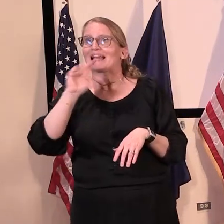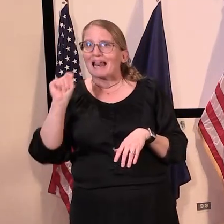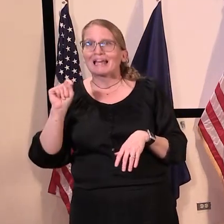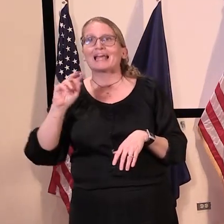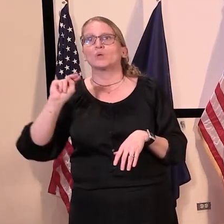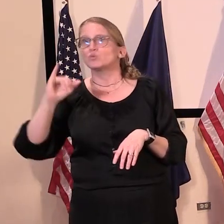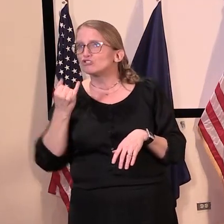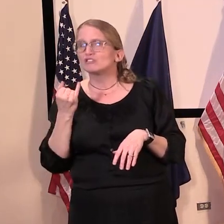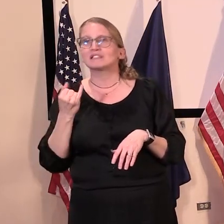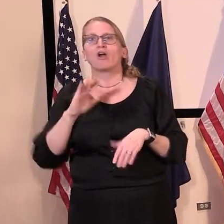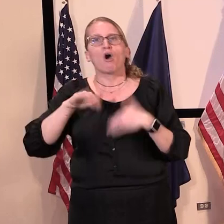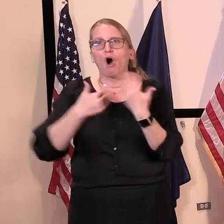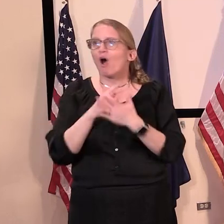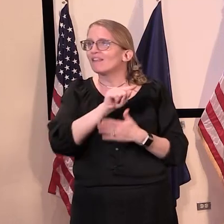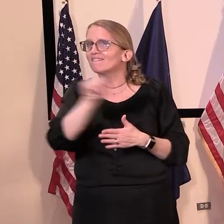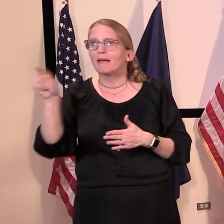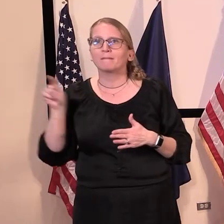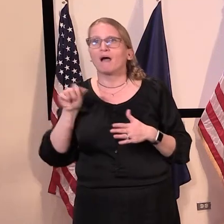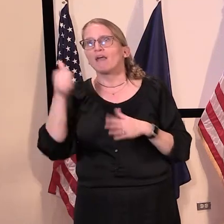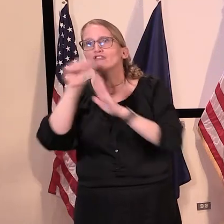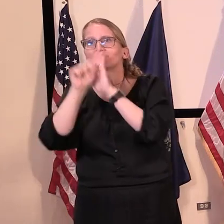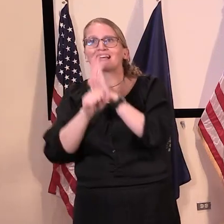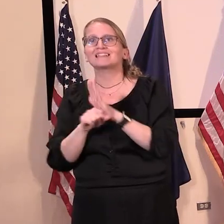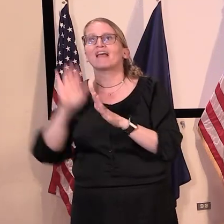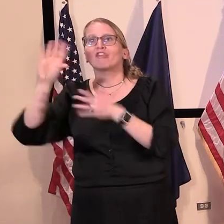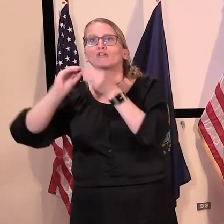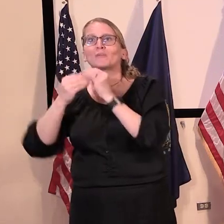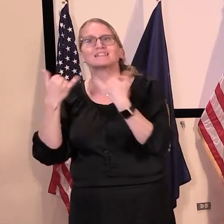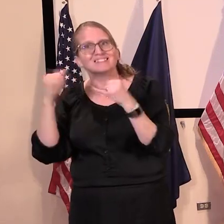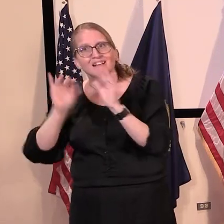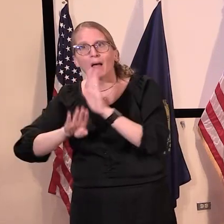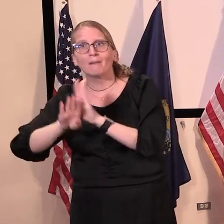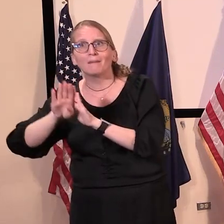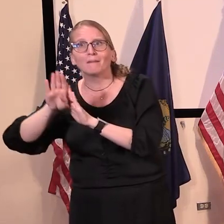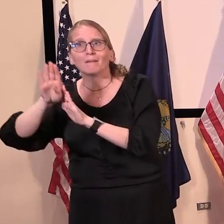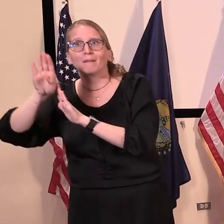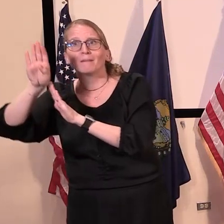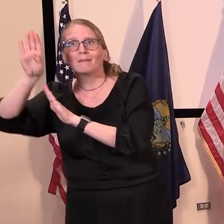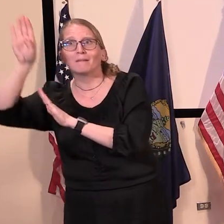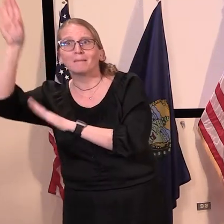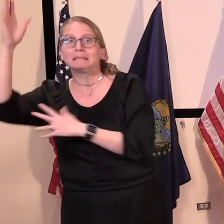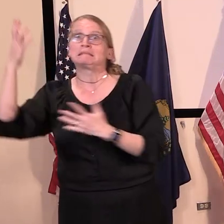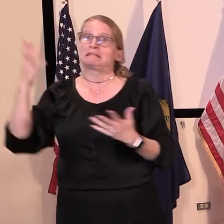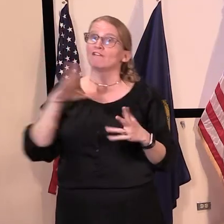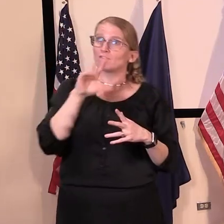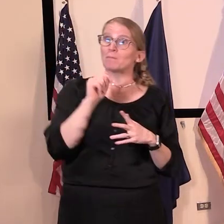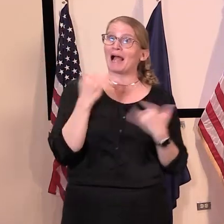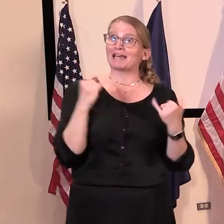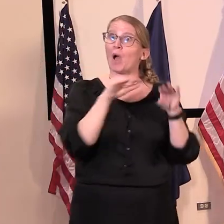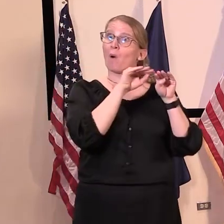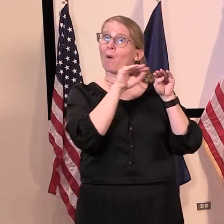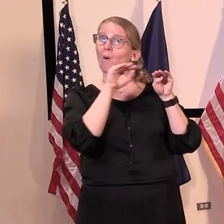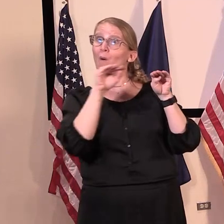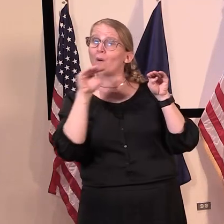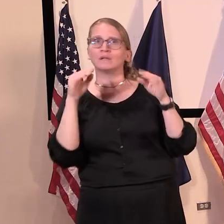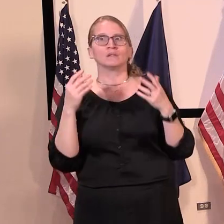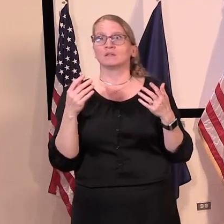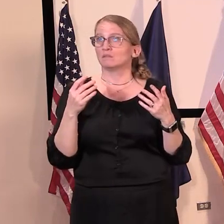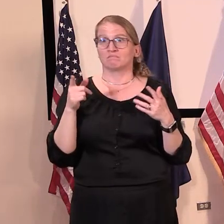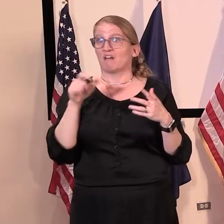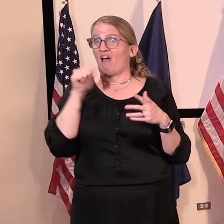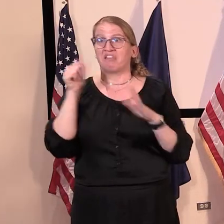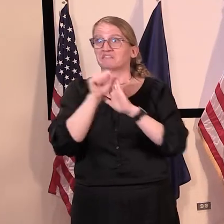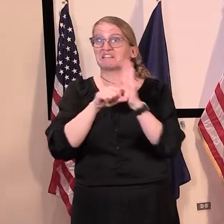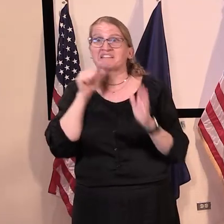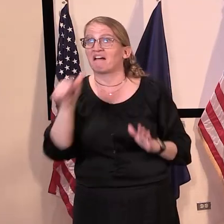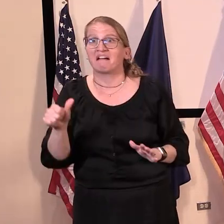um, being right in the middle of it. So yes, I'm very concerned about what this means to Vermont. And that's why we have to be really careful and cautious about what